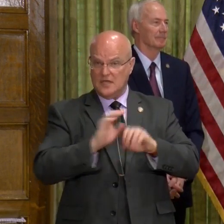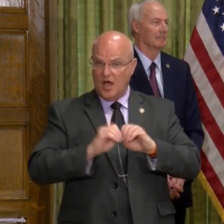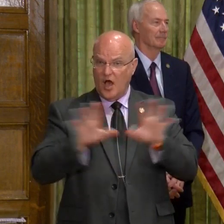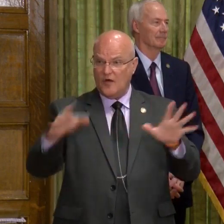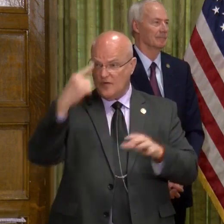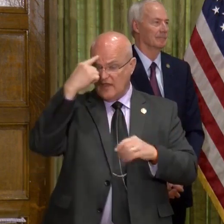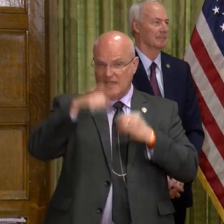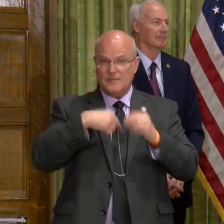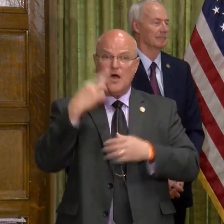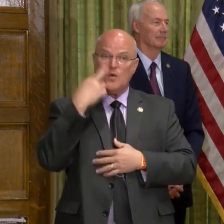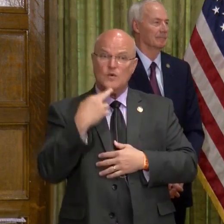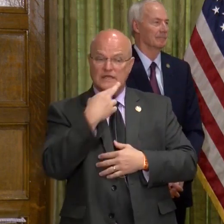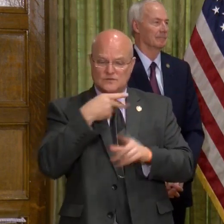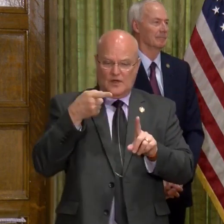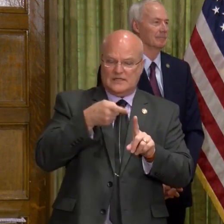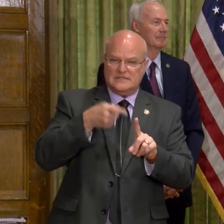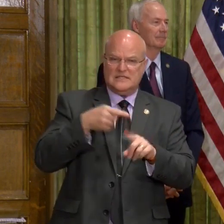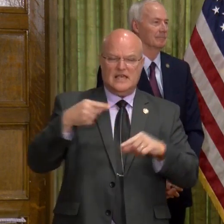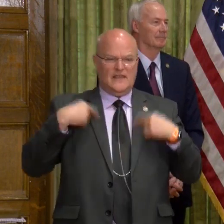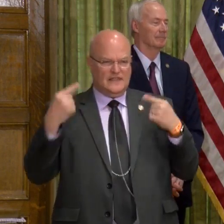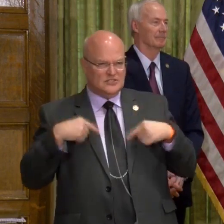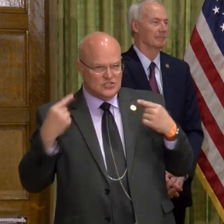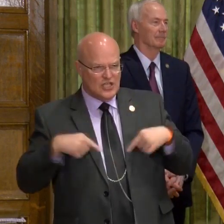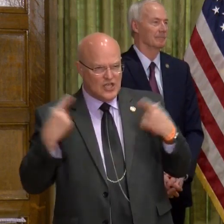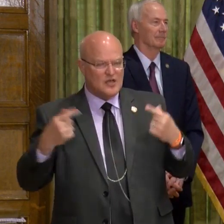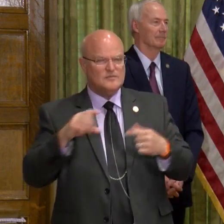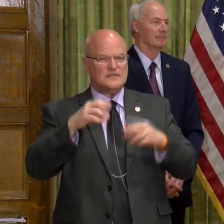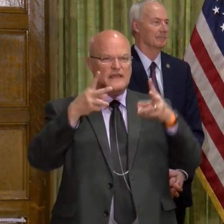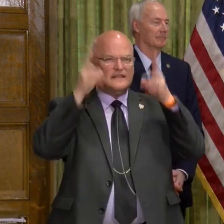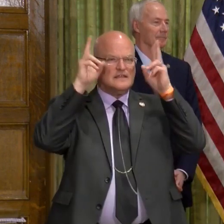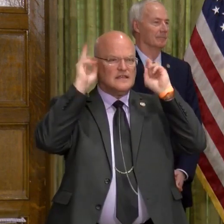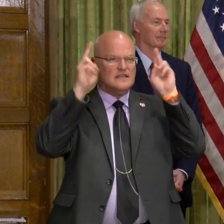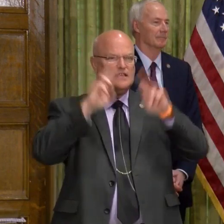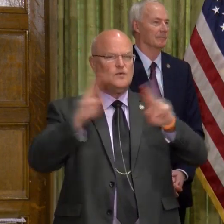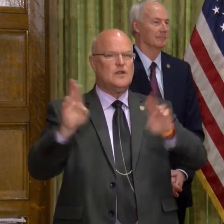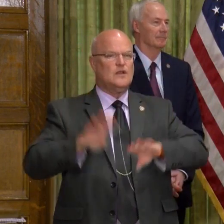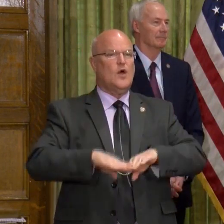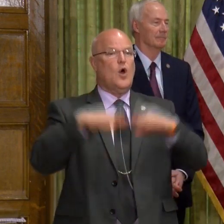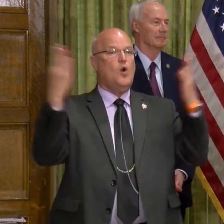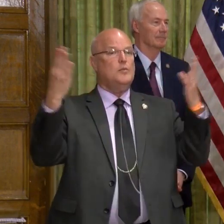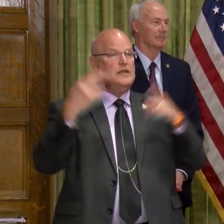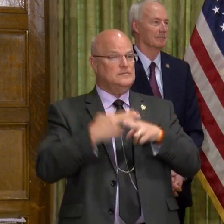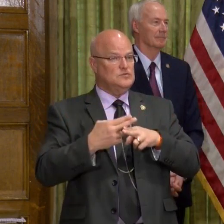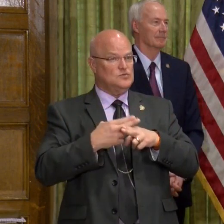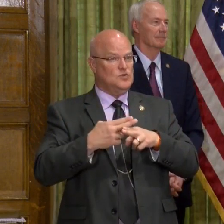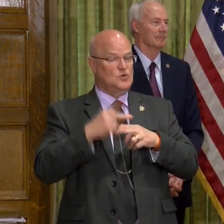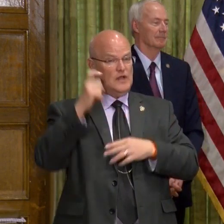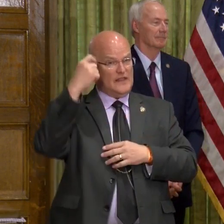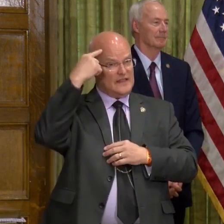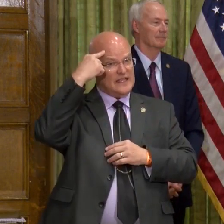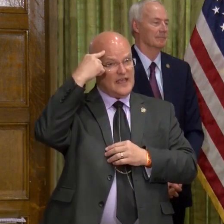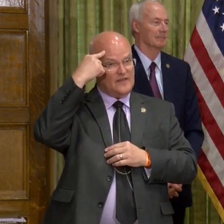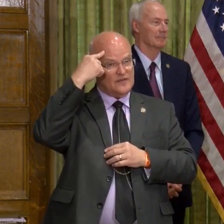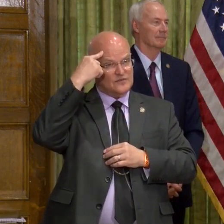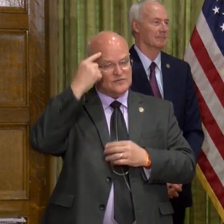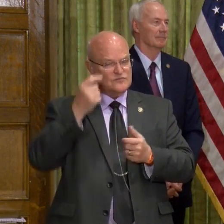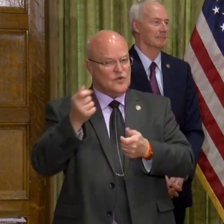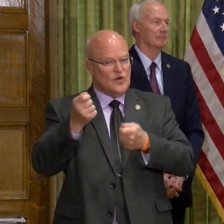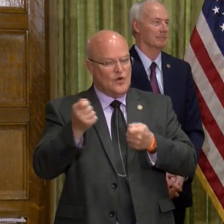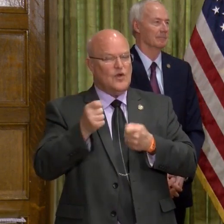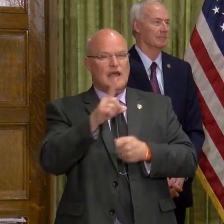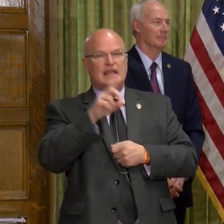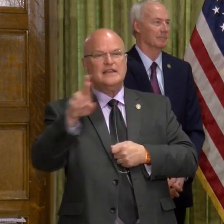we're thinking about the restaurants and the gyms and the salons that are getting ready to open here at the governor's urging and